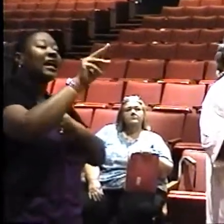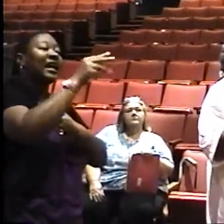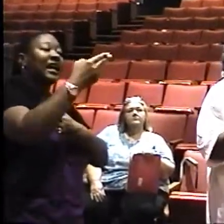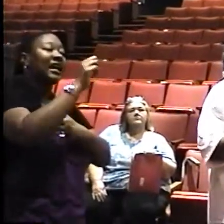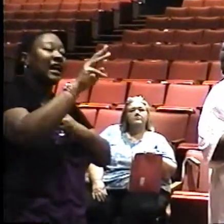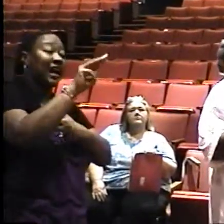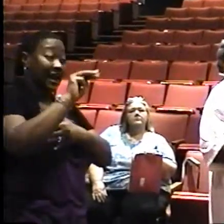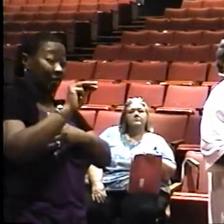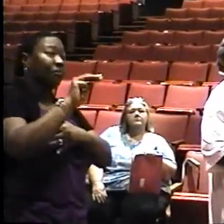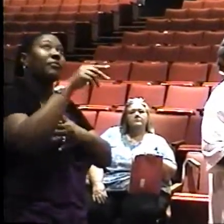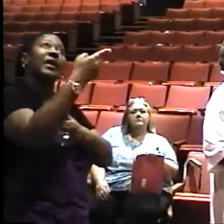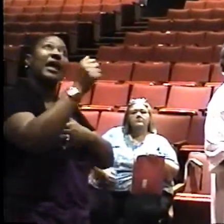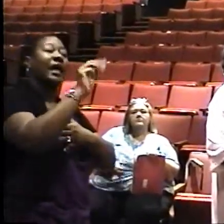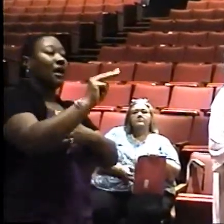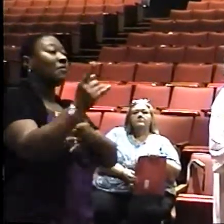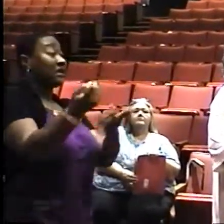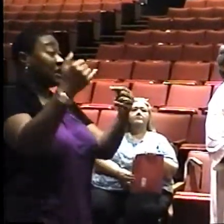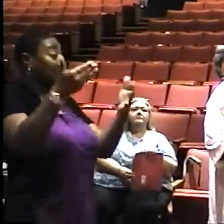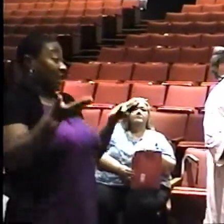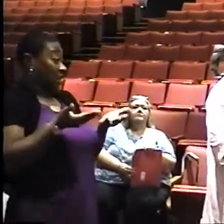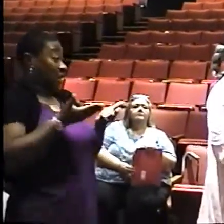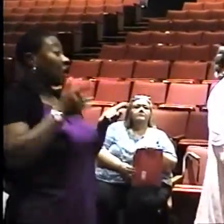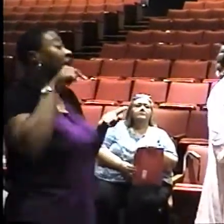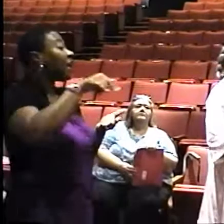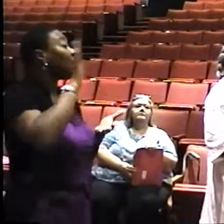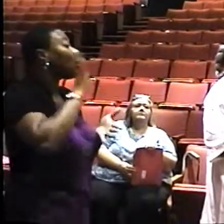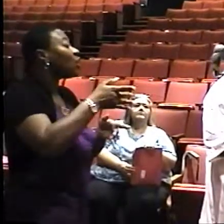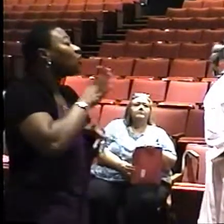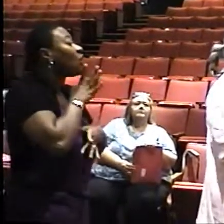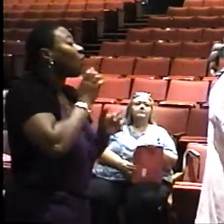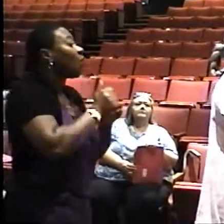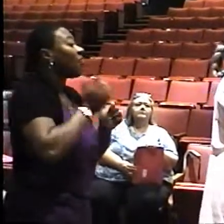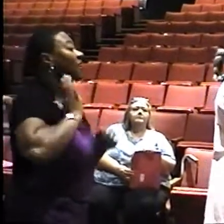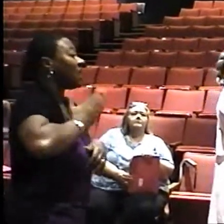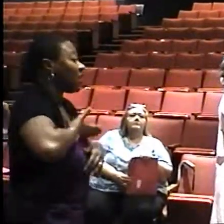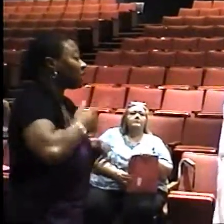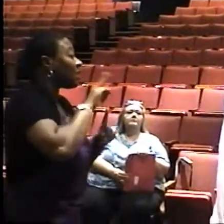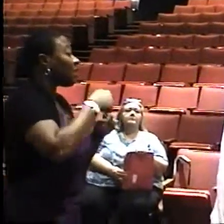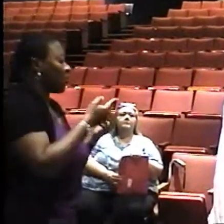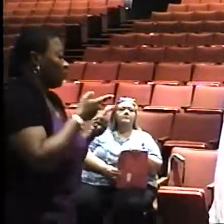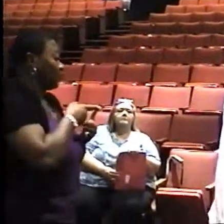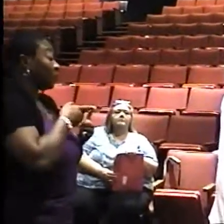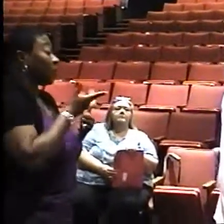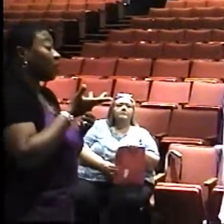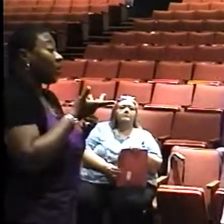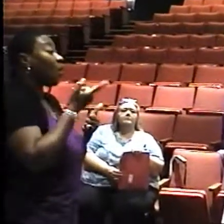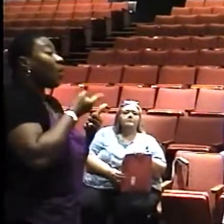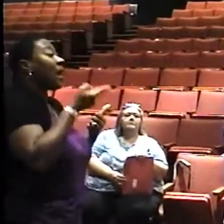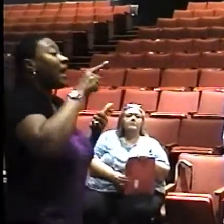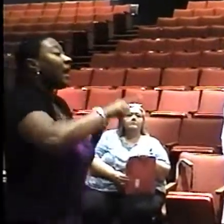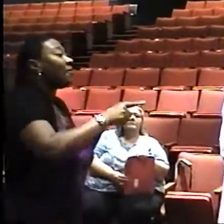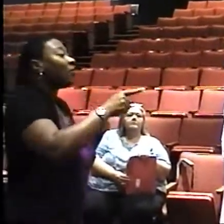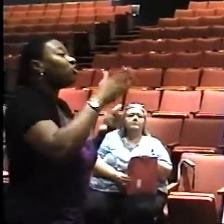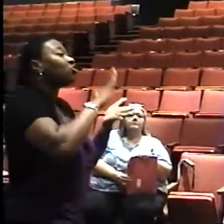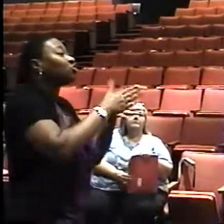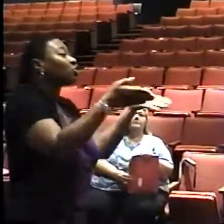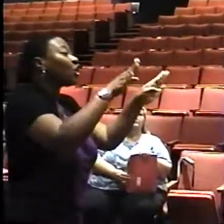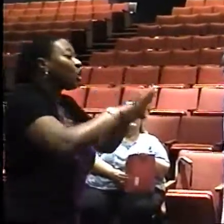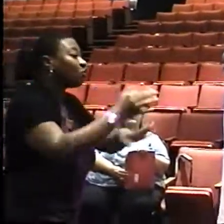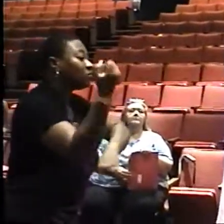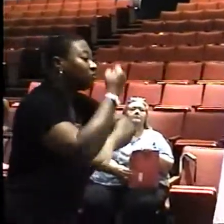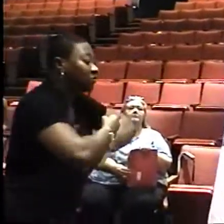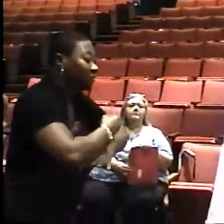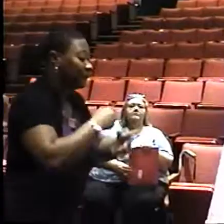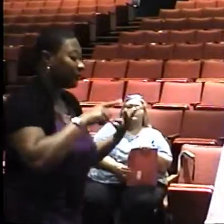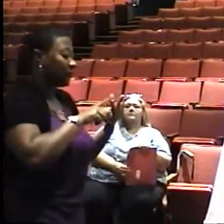is coming in here. He will be talking to us about what happens when they close schools, how the